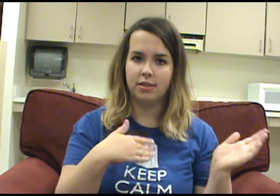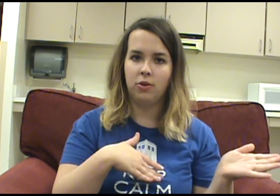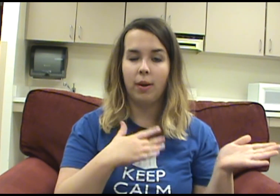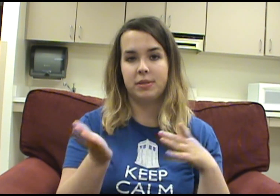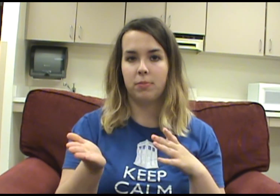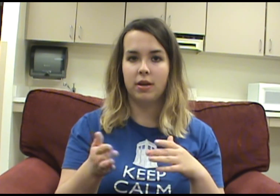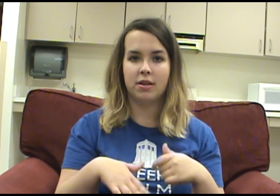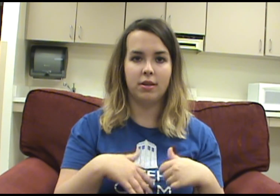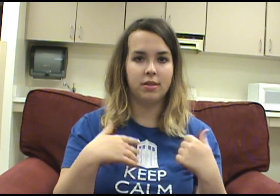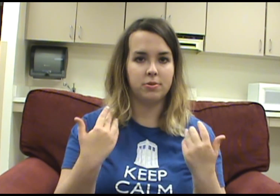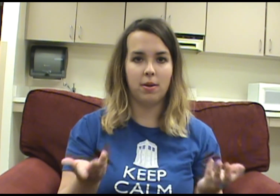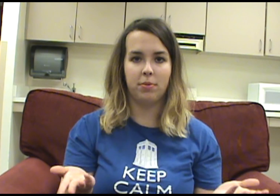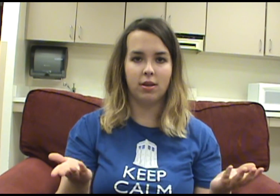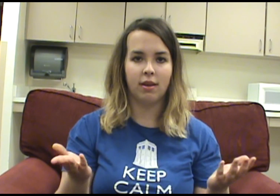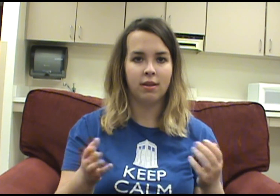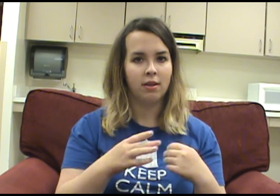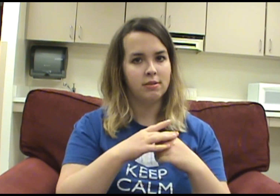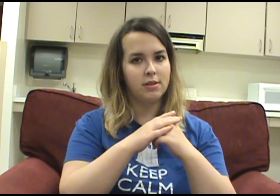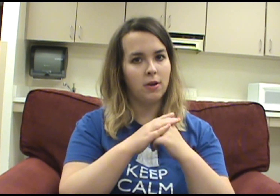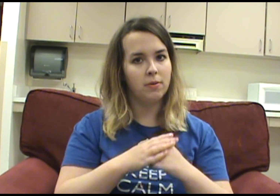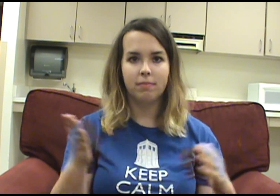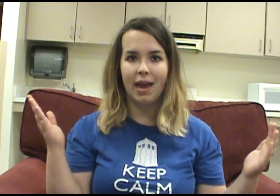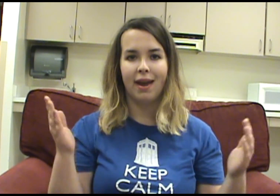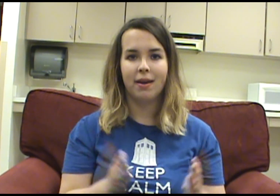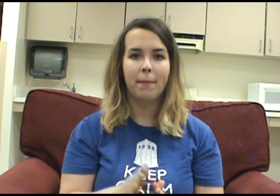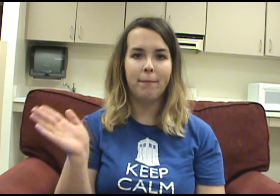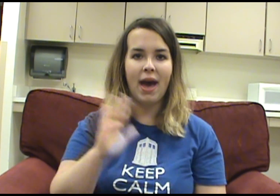2, Episode 1, called The Drowned Book. So yeah! Bye!